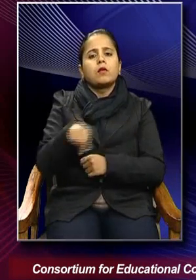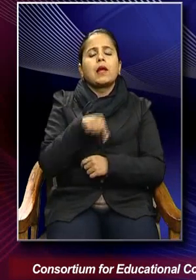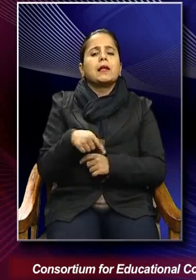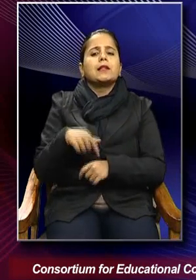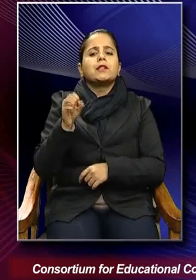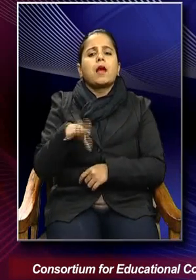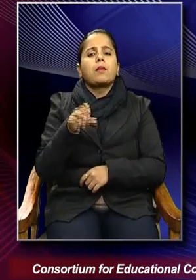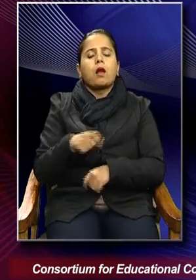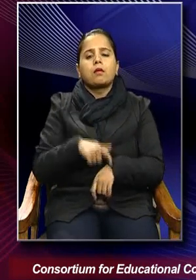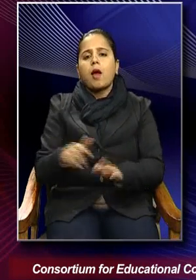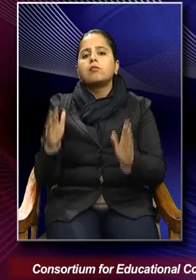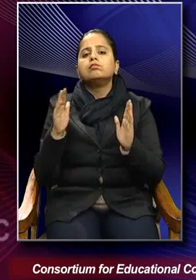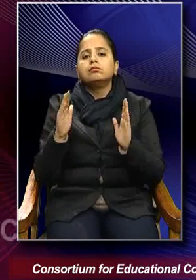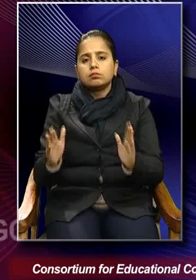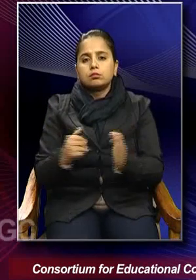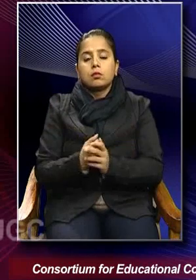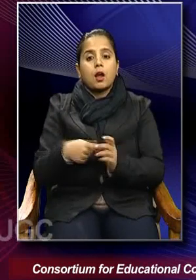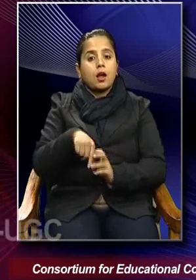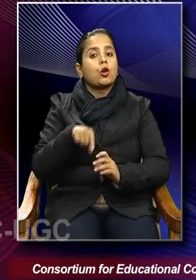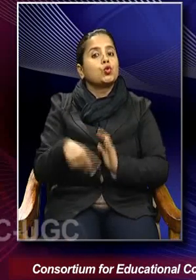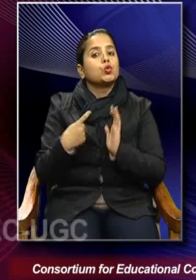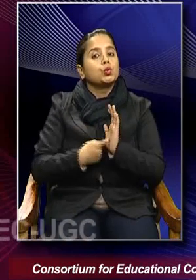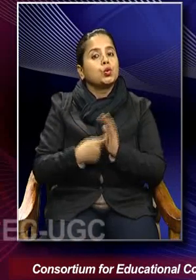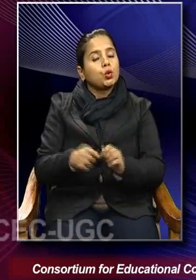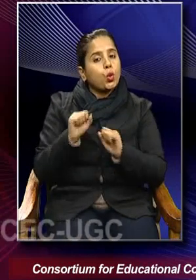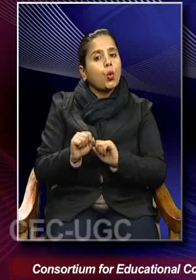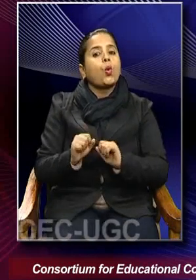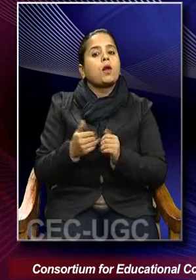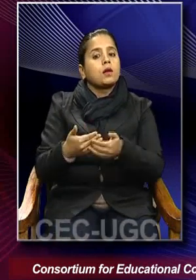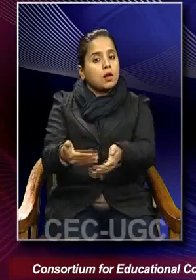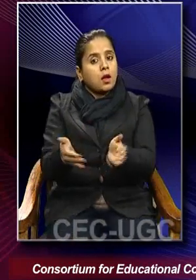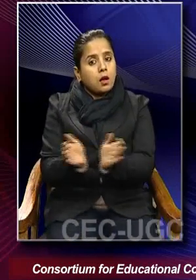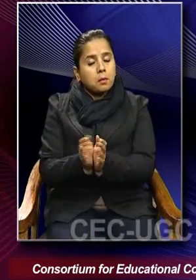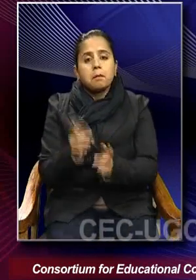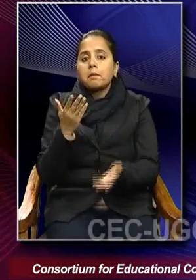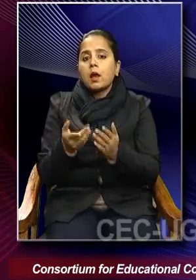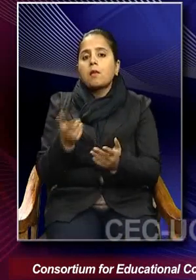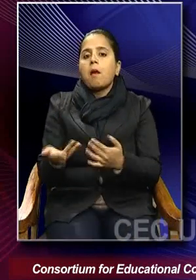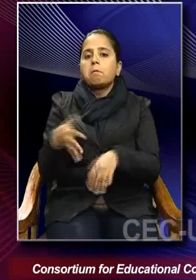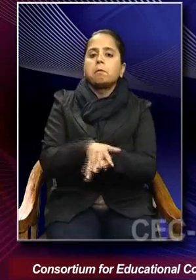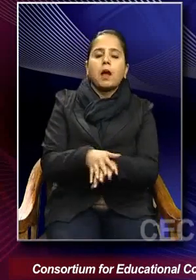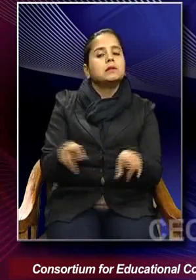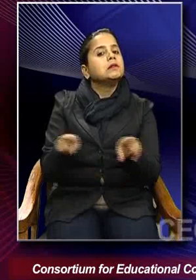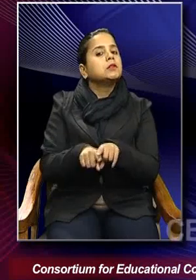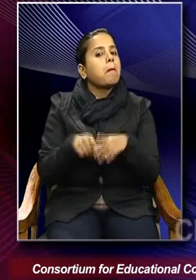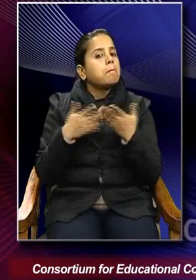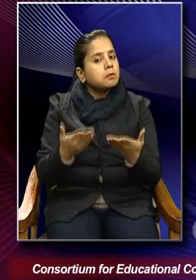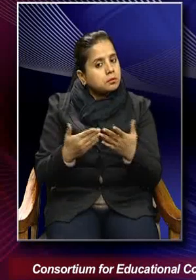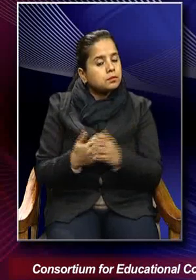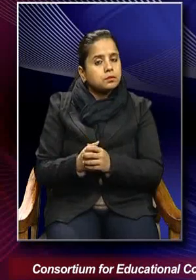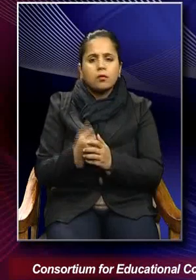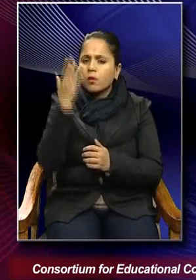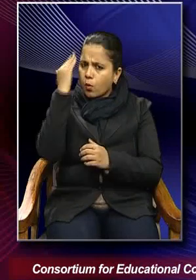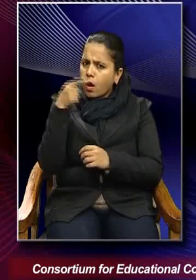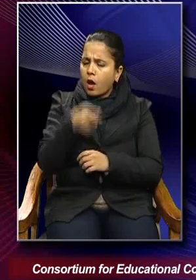phase in which the principles of communism would be applied. So, uh, why